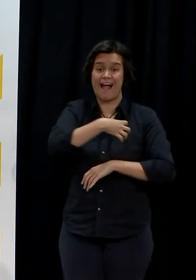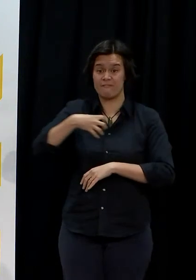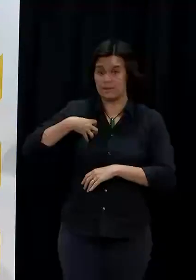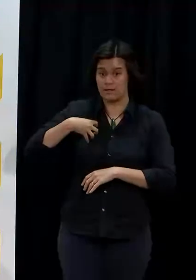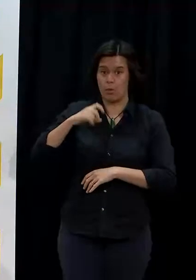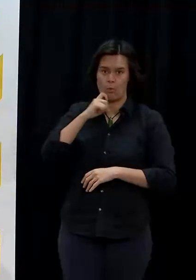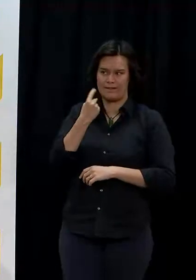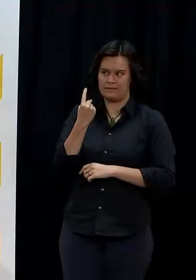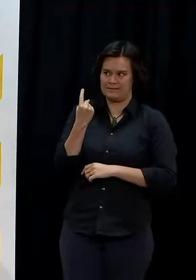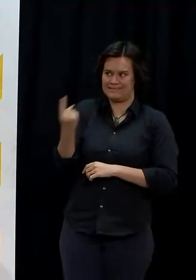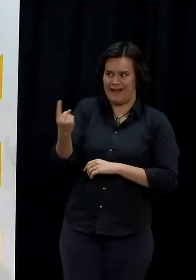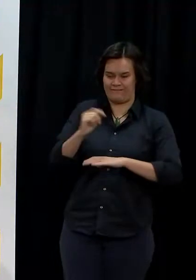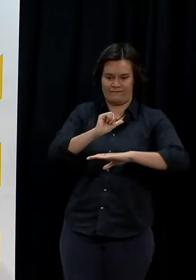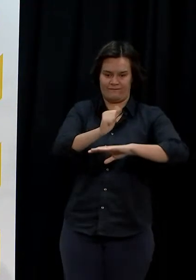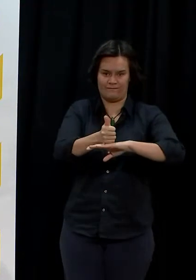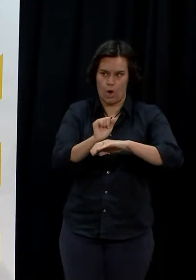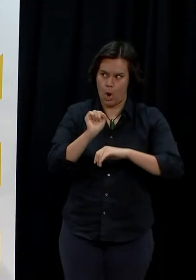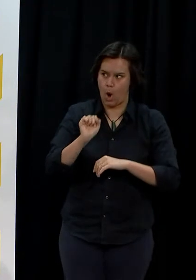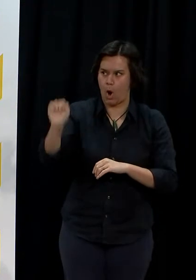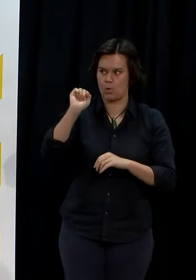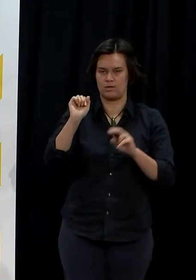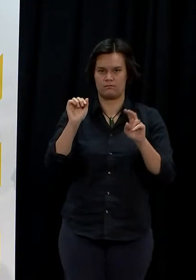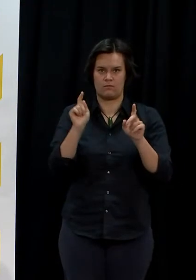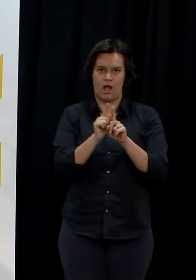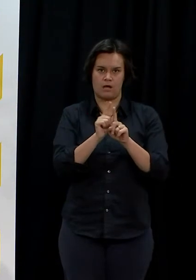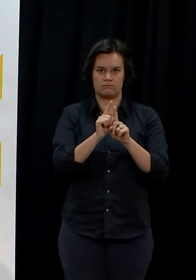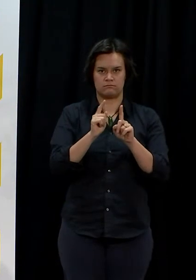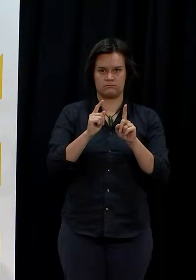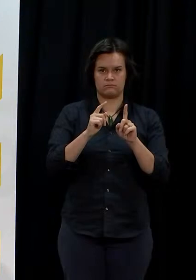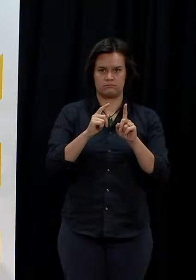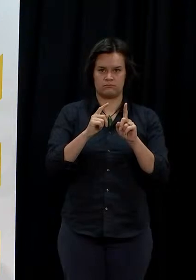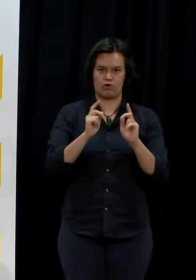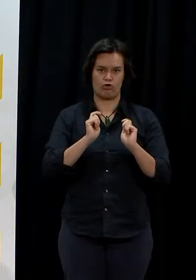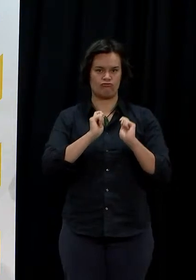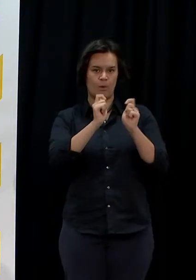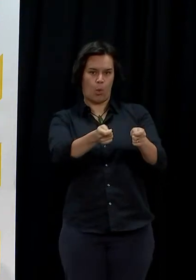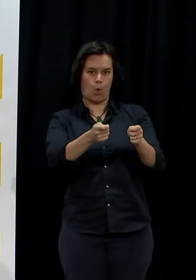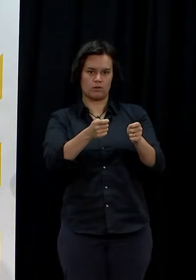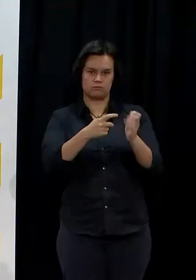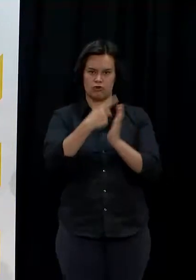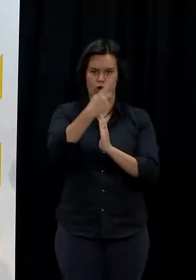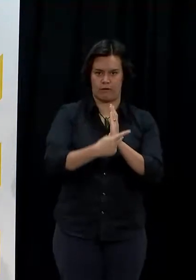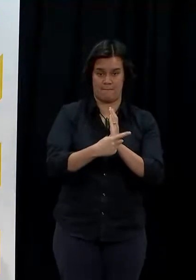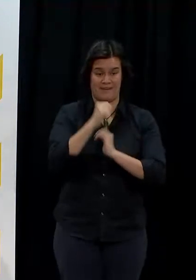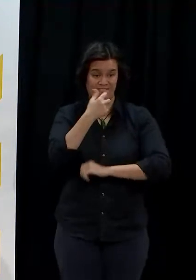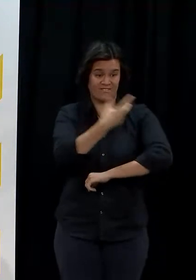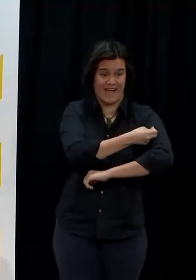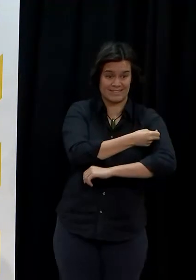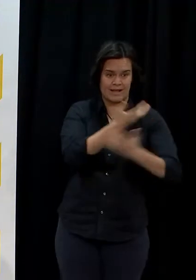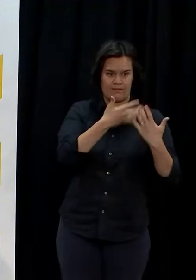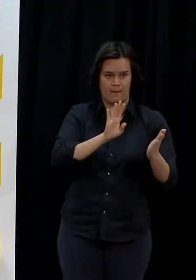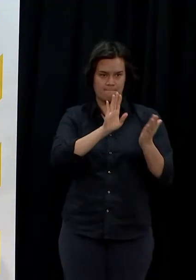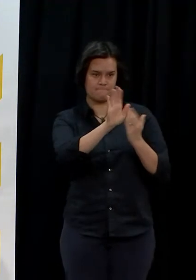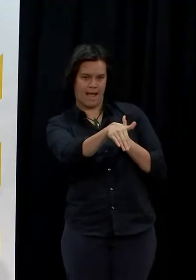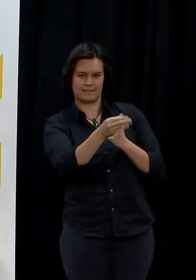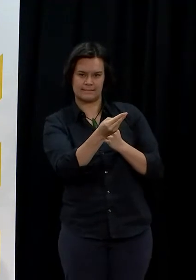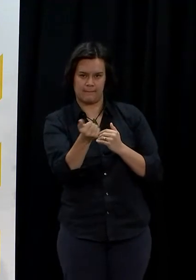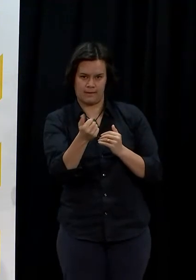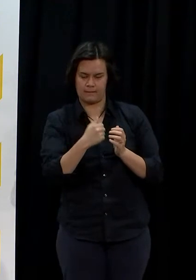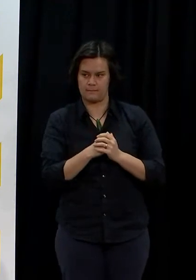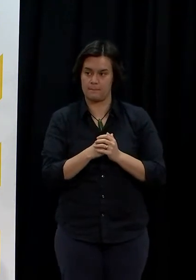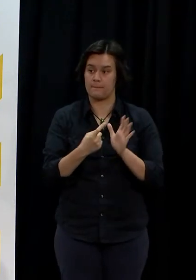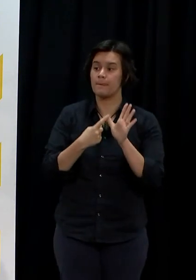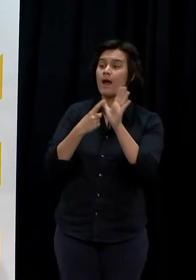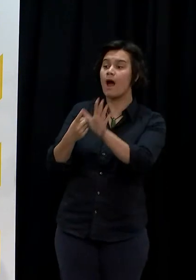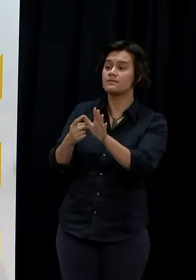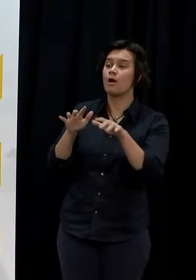of rolling that out and will it be targeted specifically to Māori or will they cross the board with young people? I think the most important thing is that actually we give